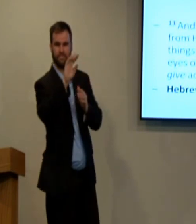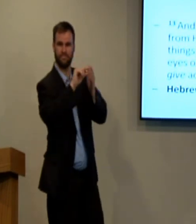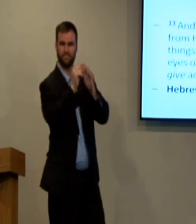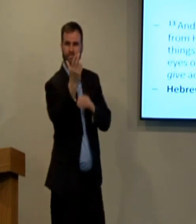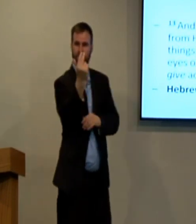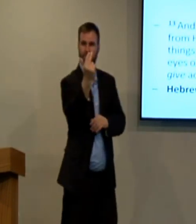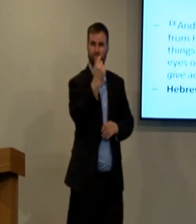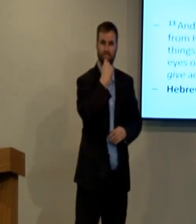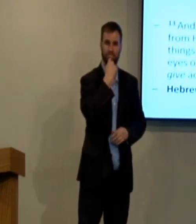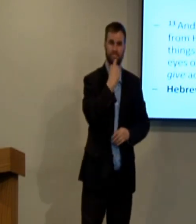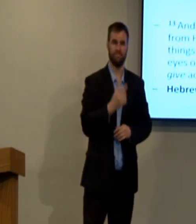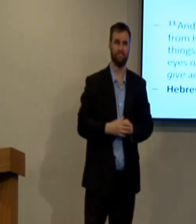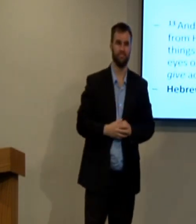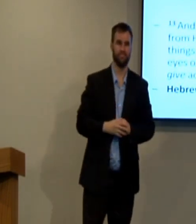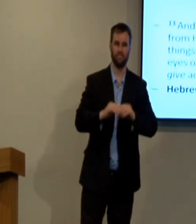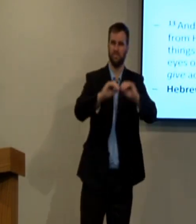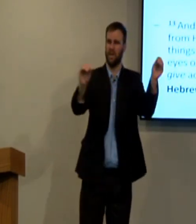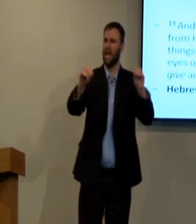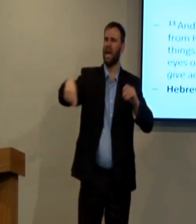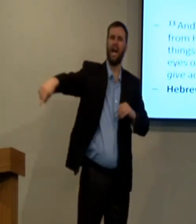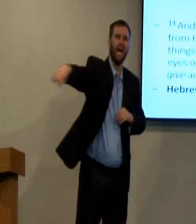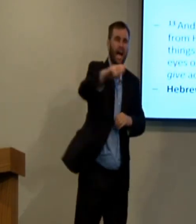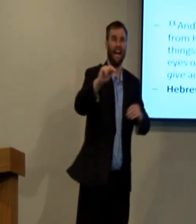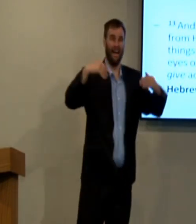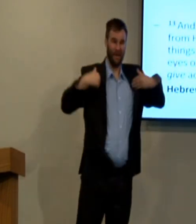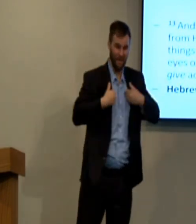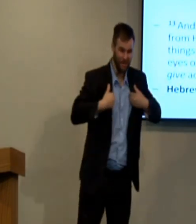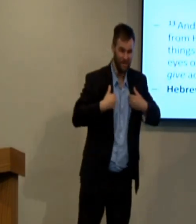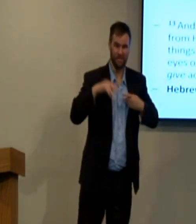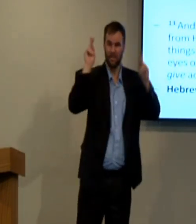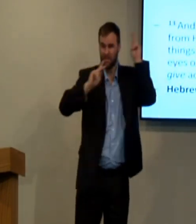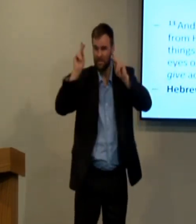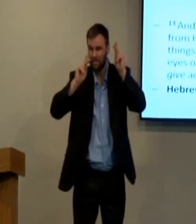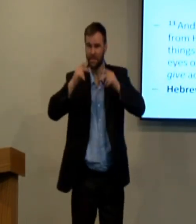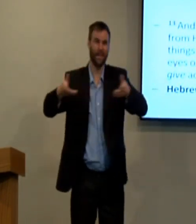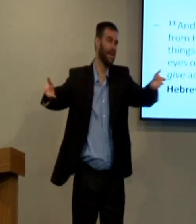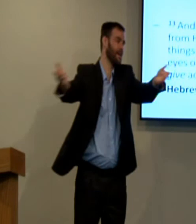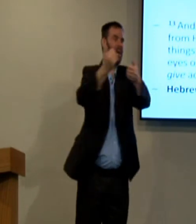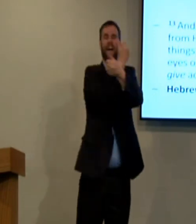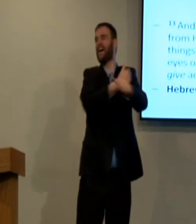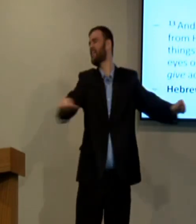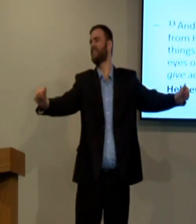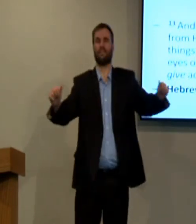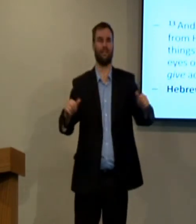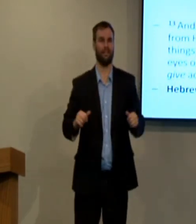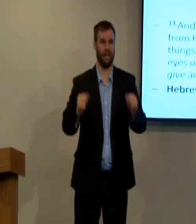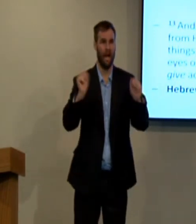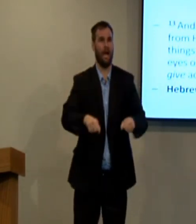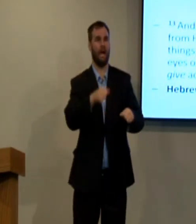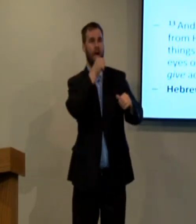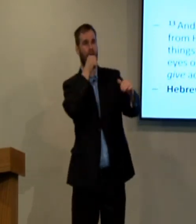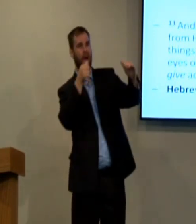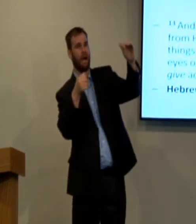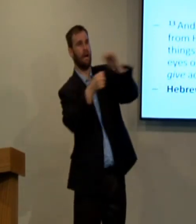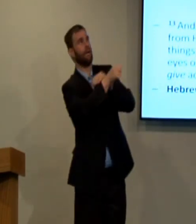Hebrews chapter 4 verse 13 says, And there is no creature hidden from his sight,